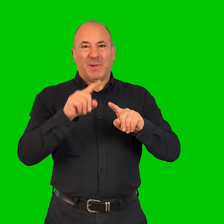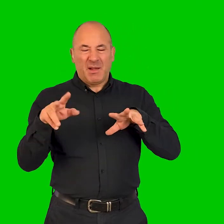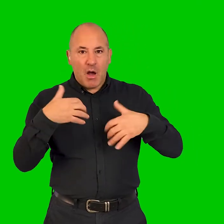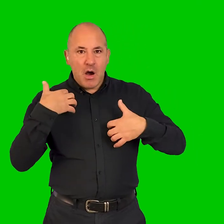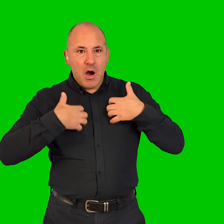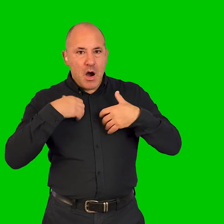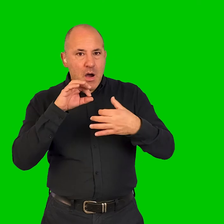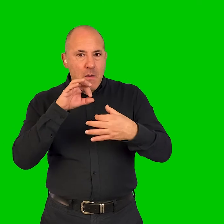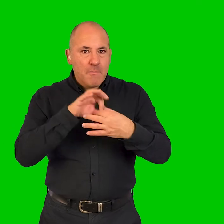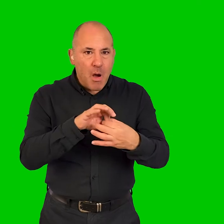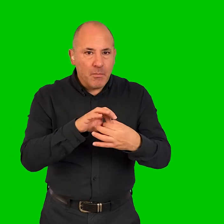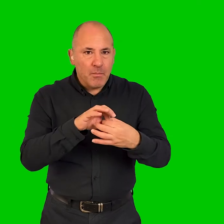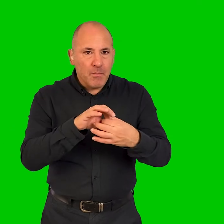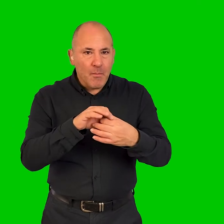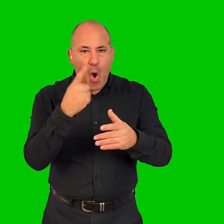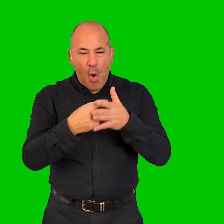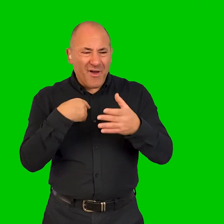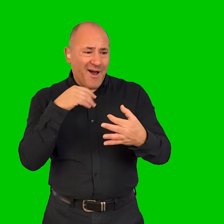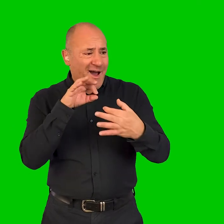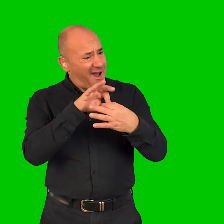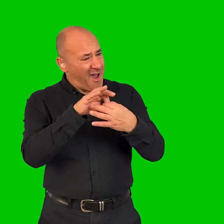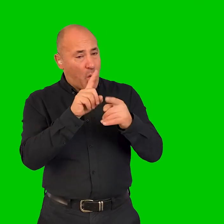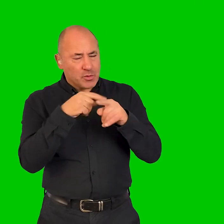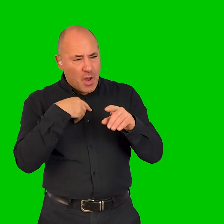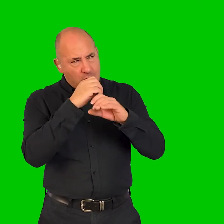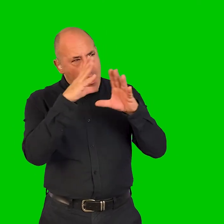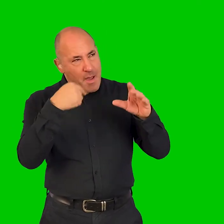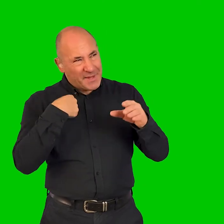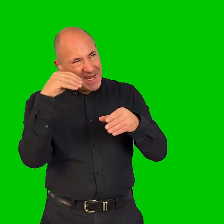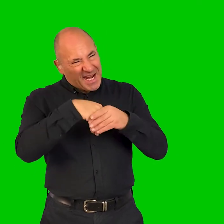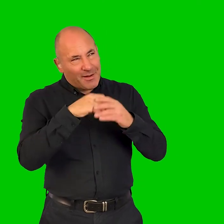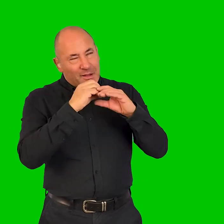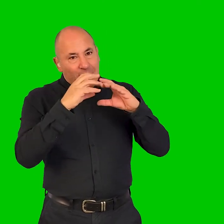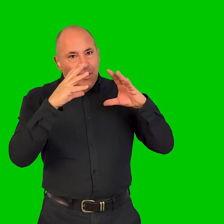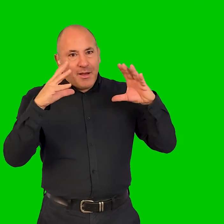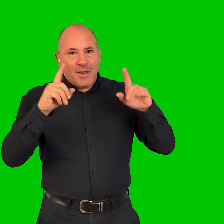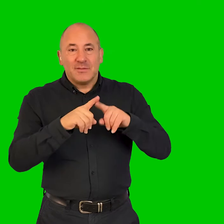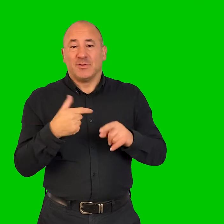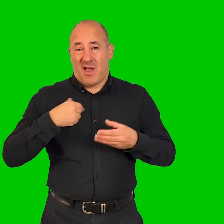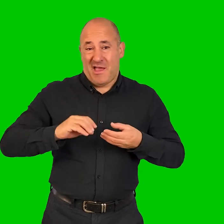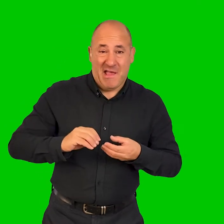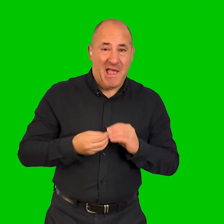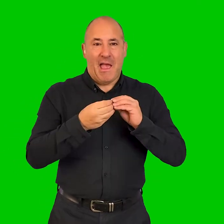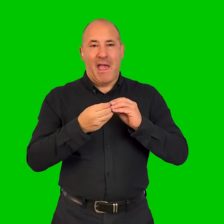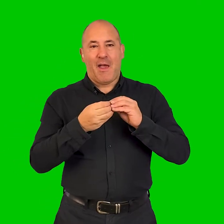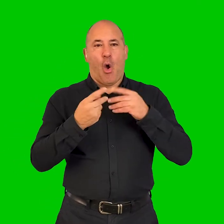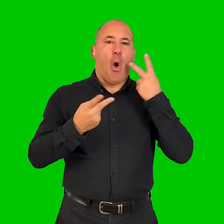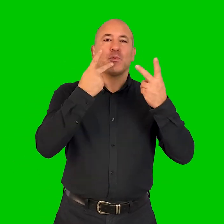can engage with it, and not just engage, but see themselves in it. And so I created a kind of a movement opera